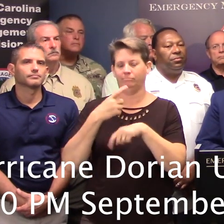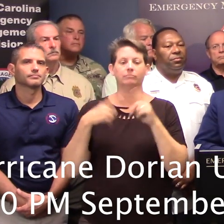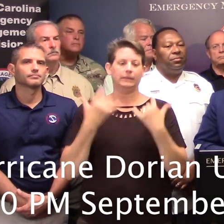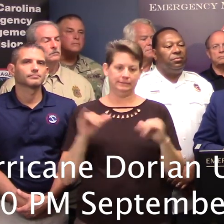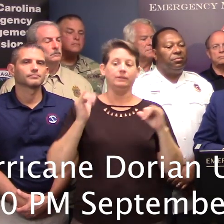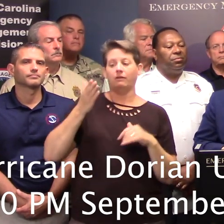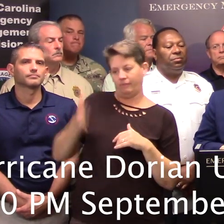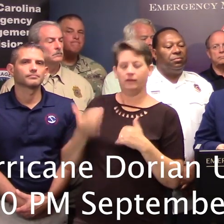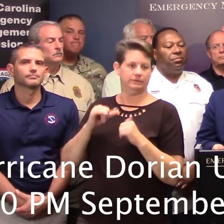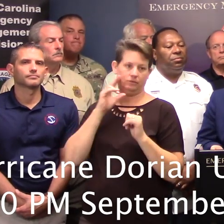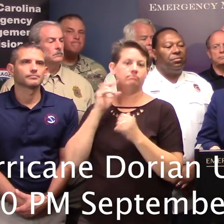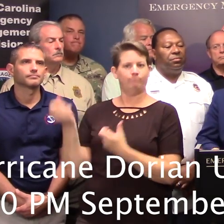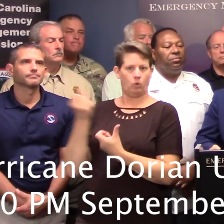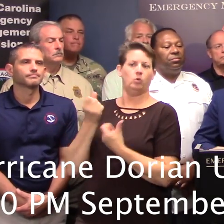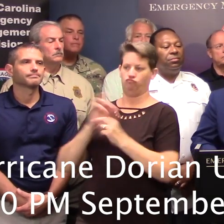still in the toolbox, absolutely.